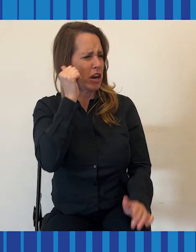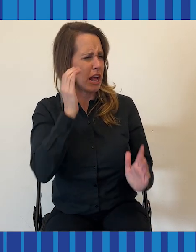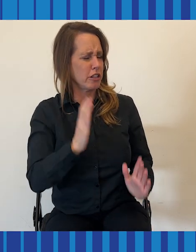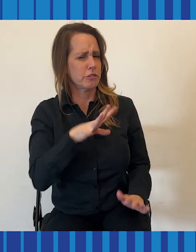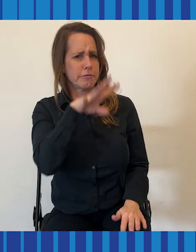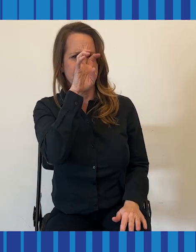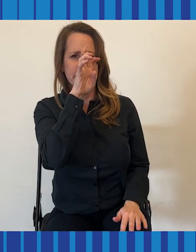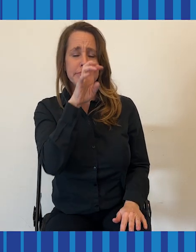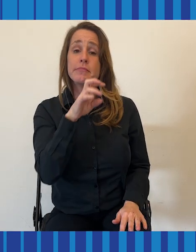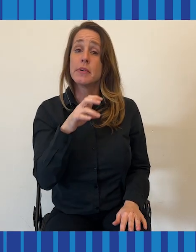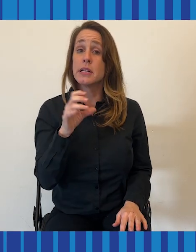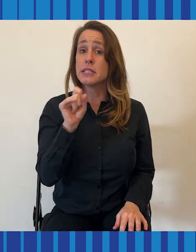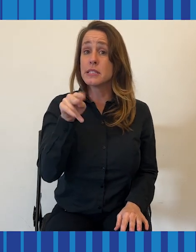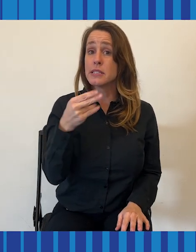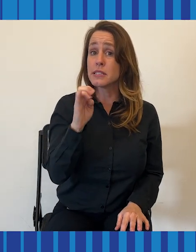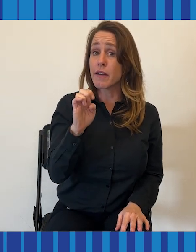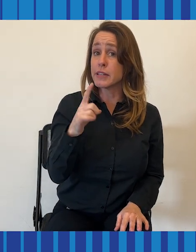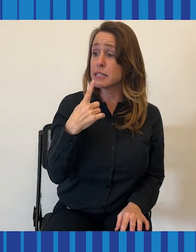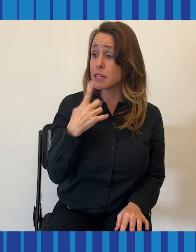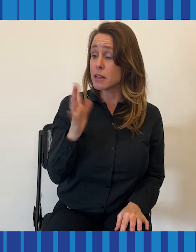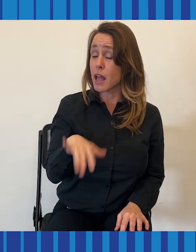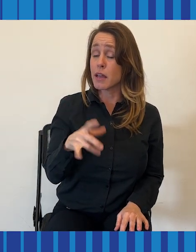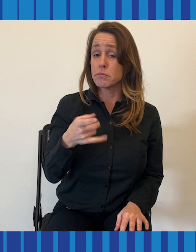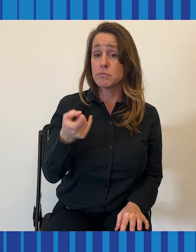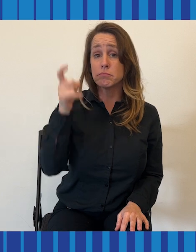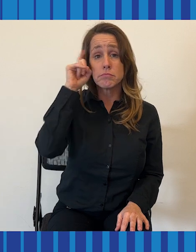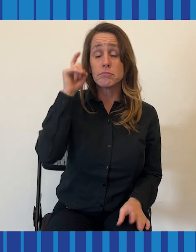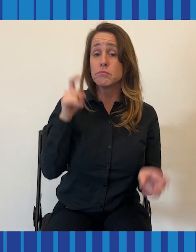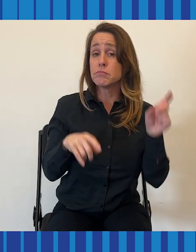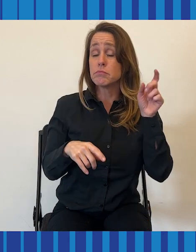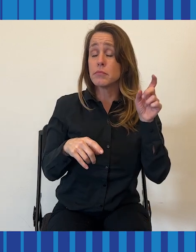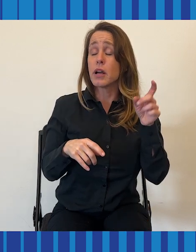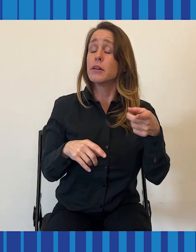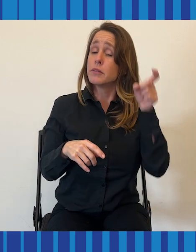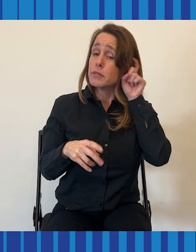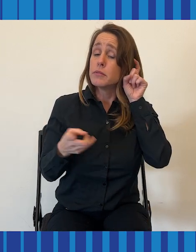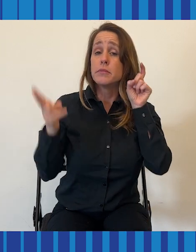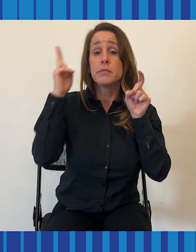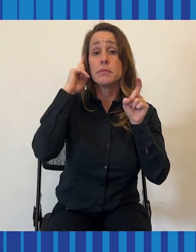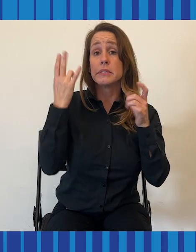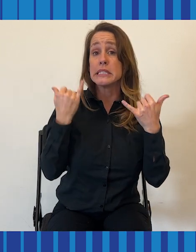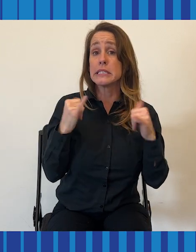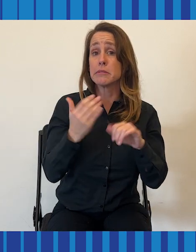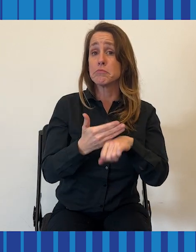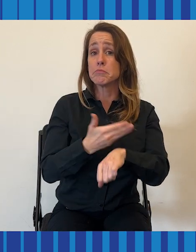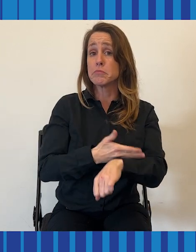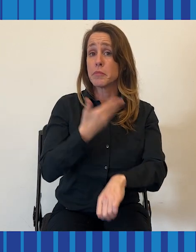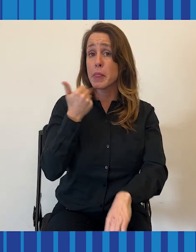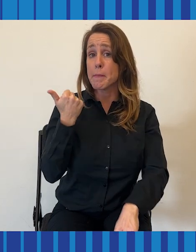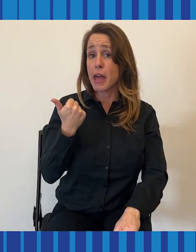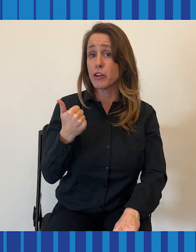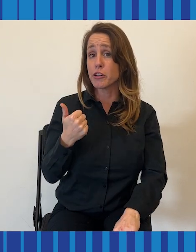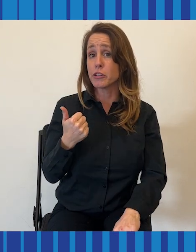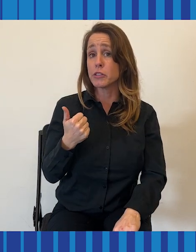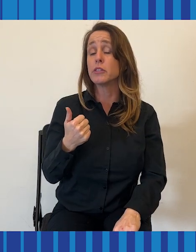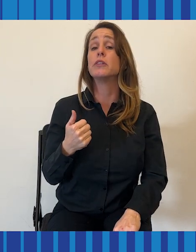her audiologists. But still, Stephanie says that the devices have changed her life for the better. She says it is really important